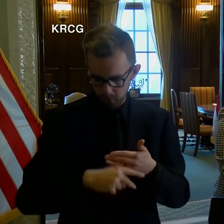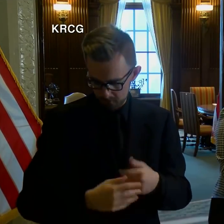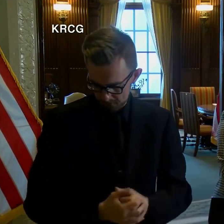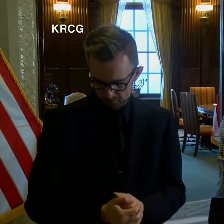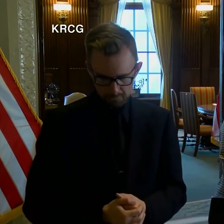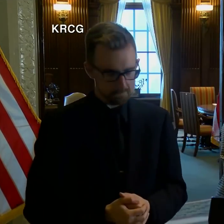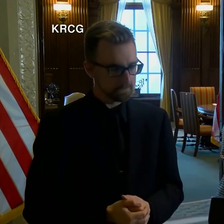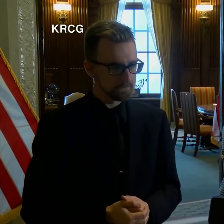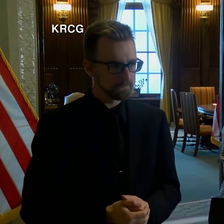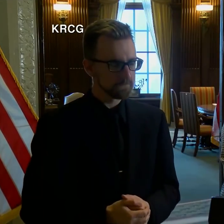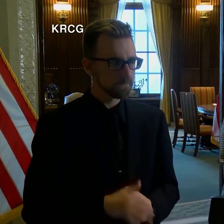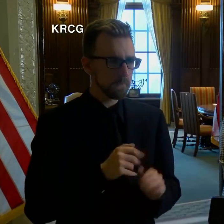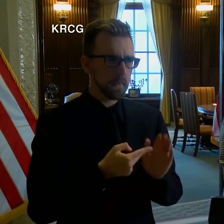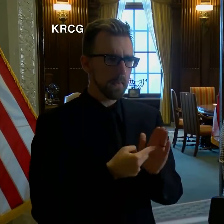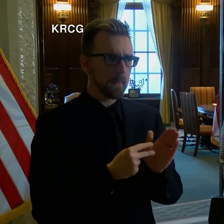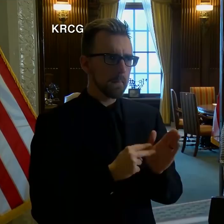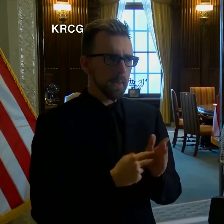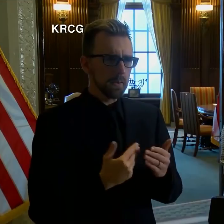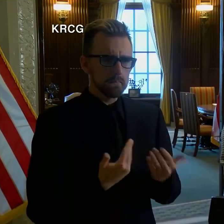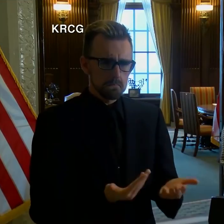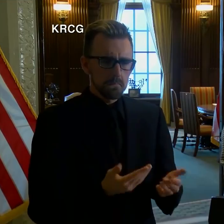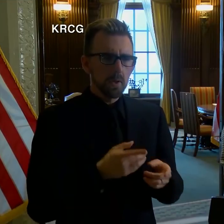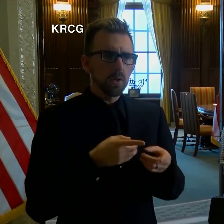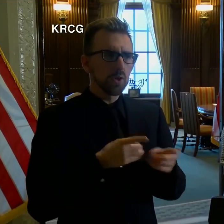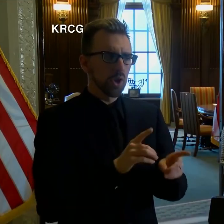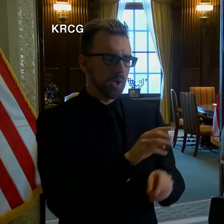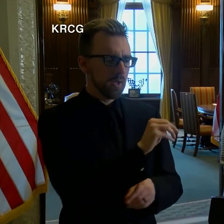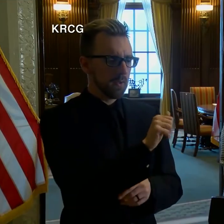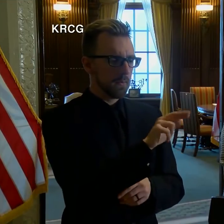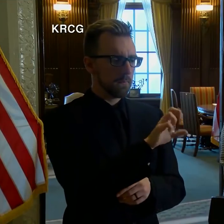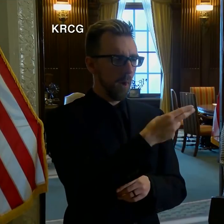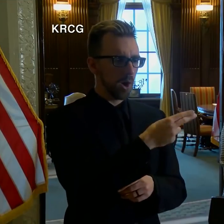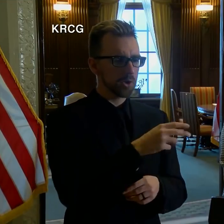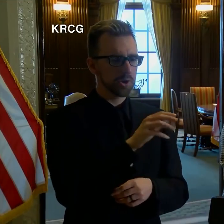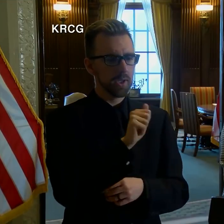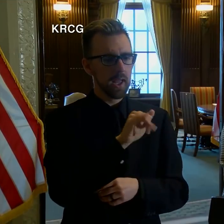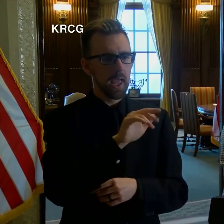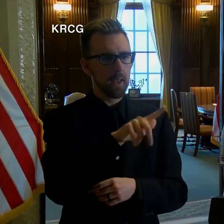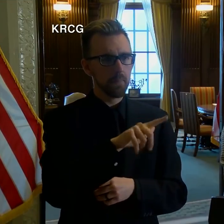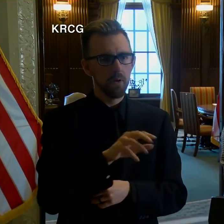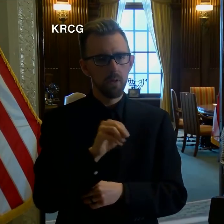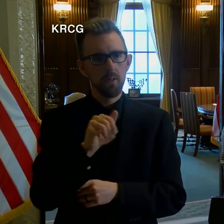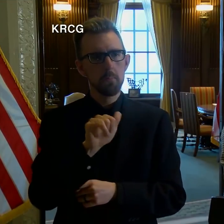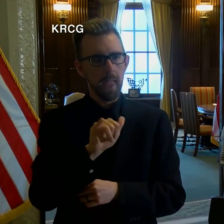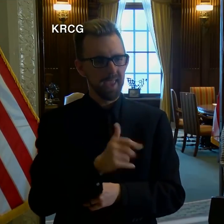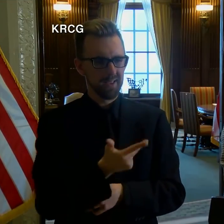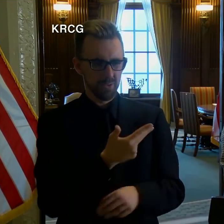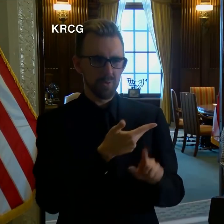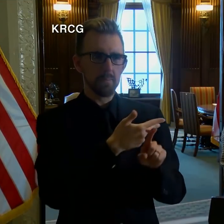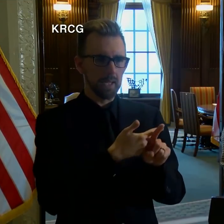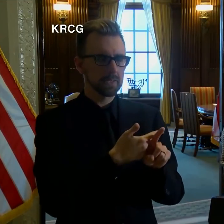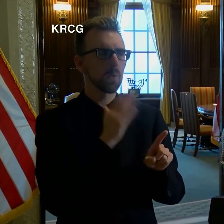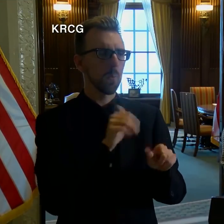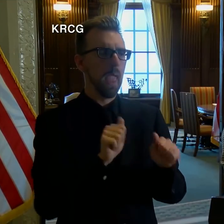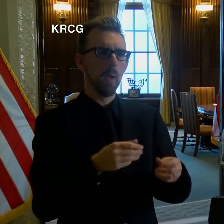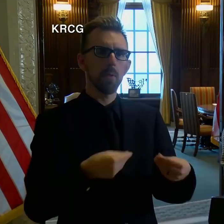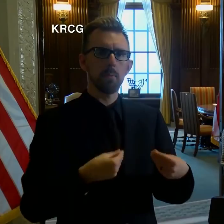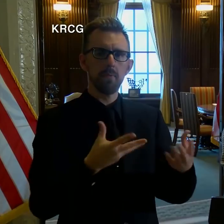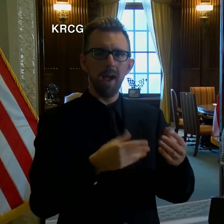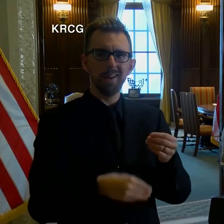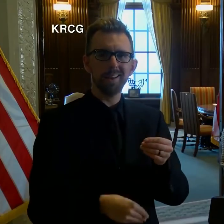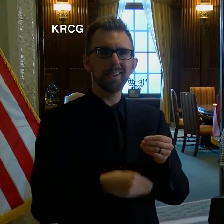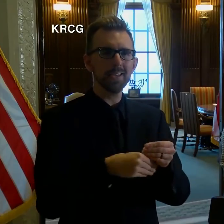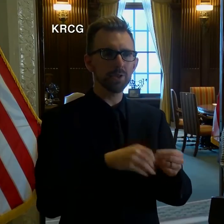So, what that means is during the months of March, April, and May, we will be able to provide an